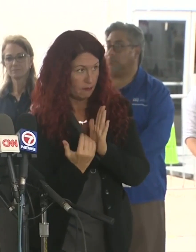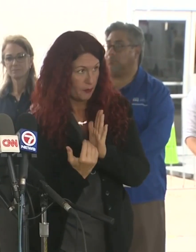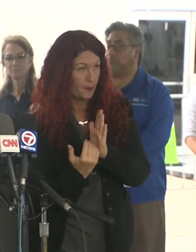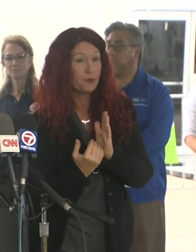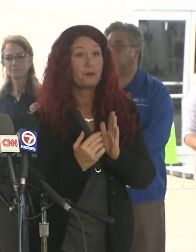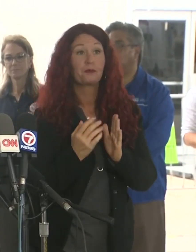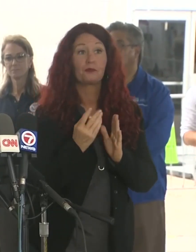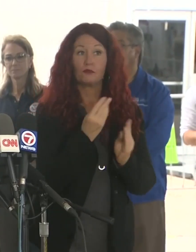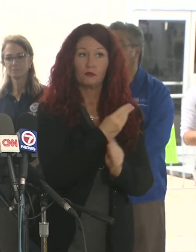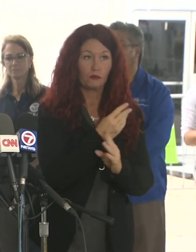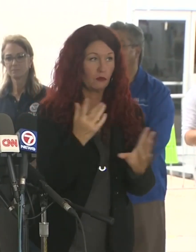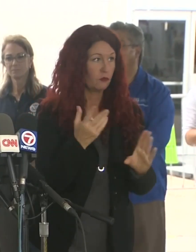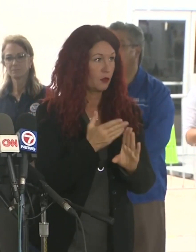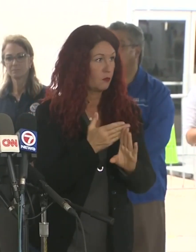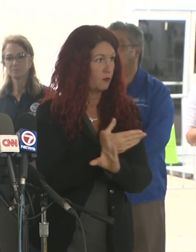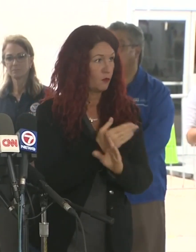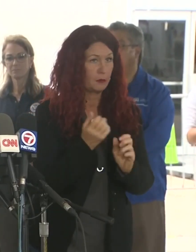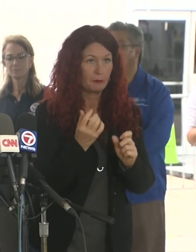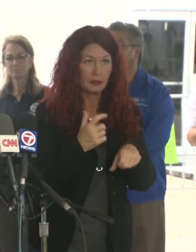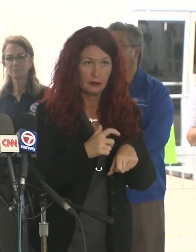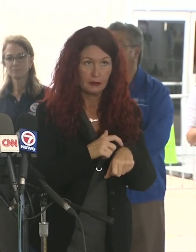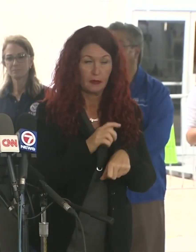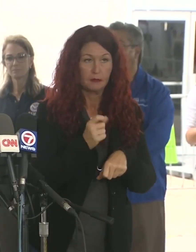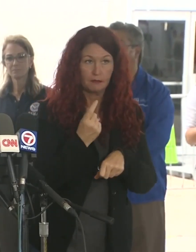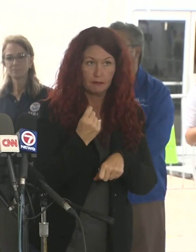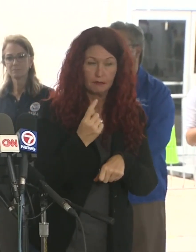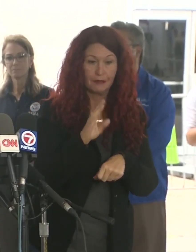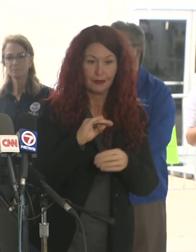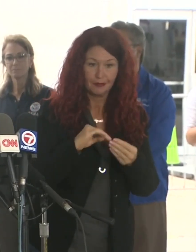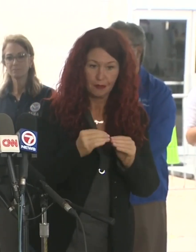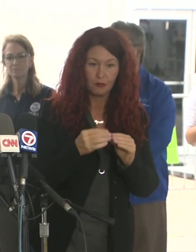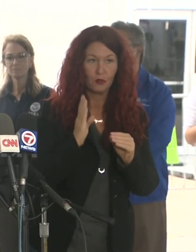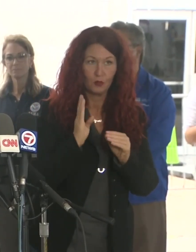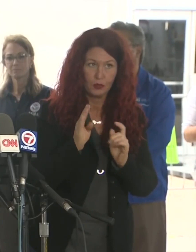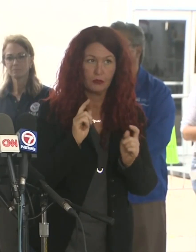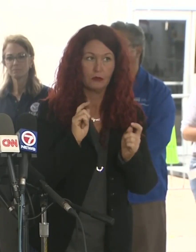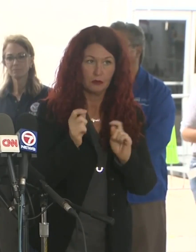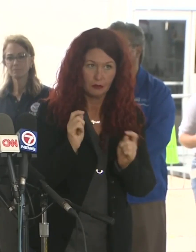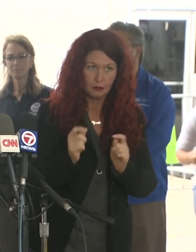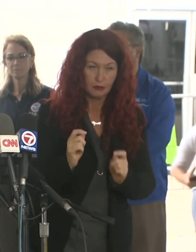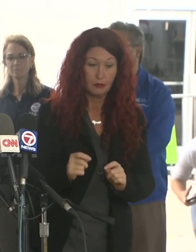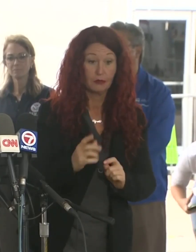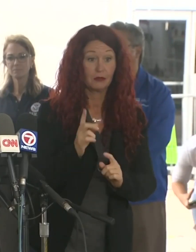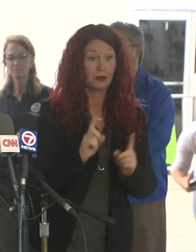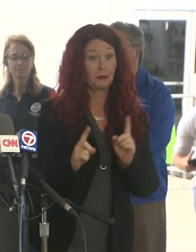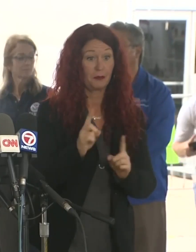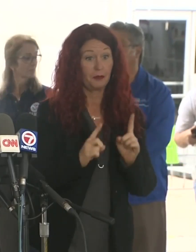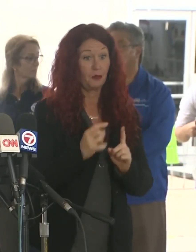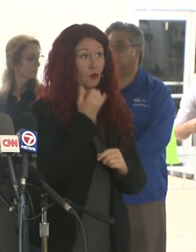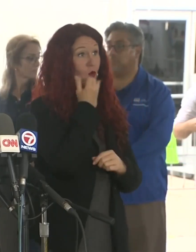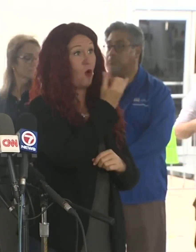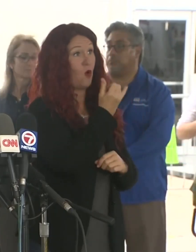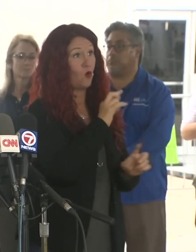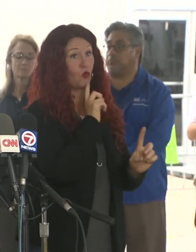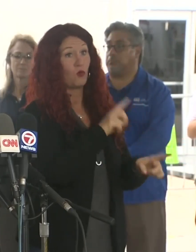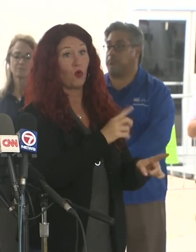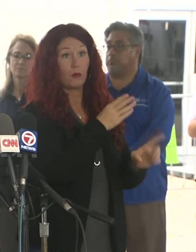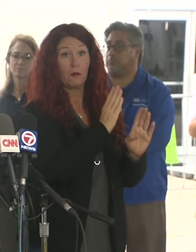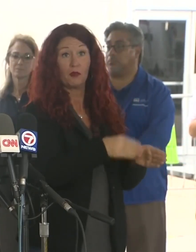this list includes many reports that were received with partial or incomplete information, sometimes only a name,